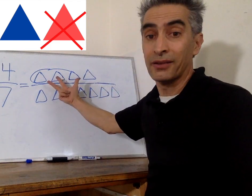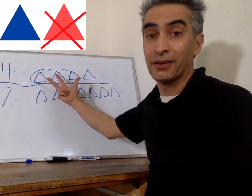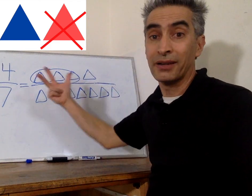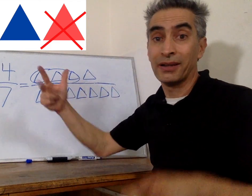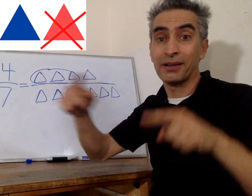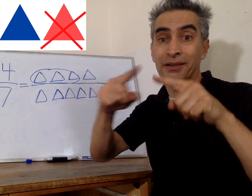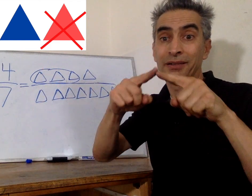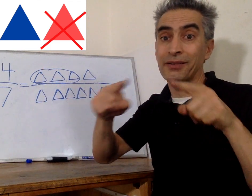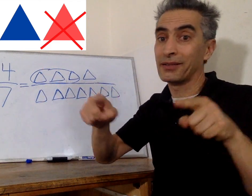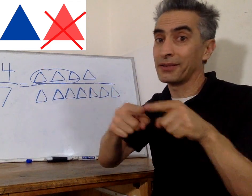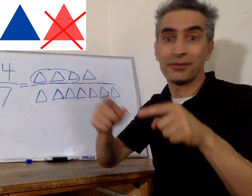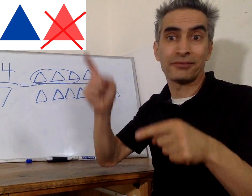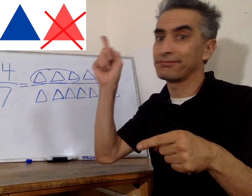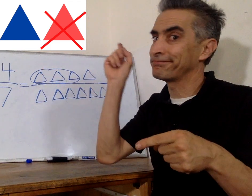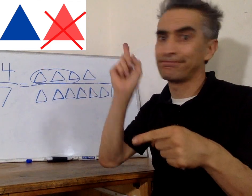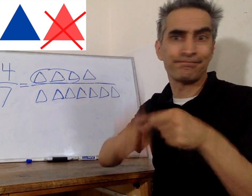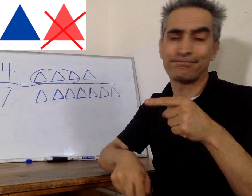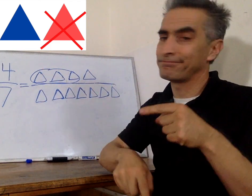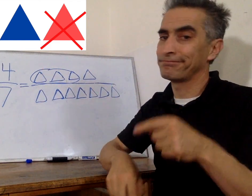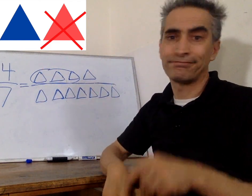need to be circled. Can't do it.